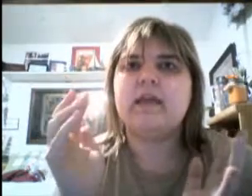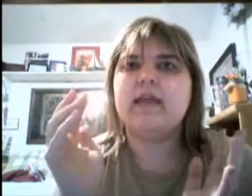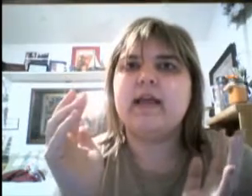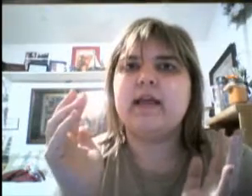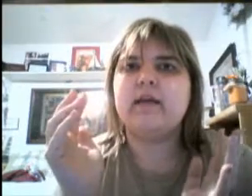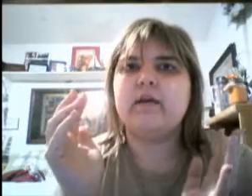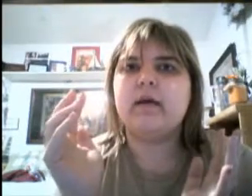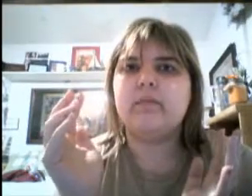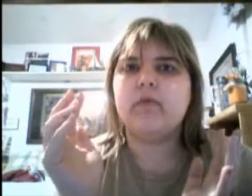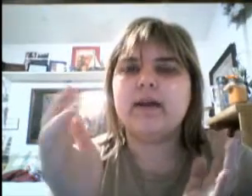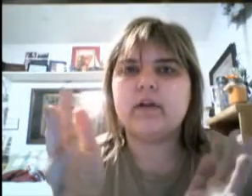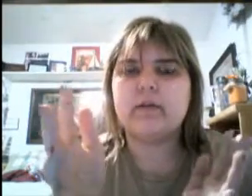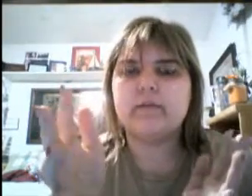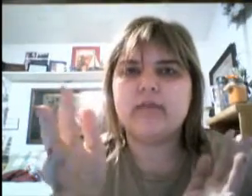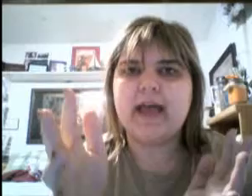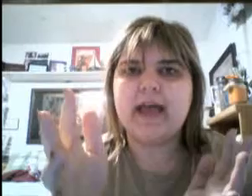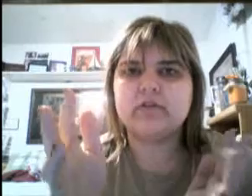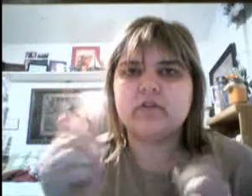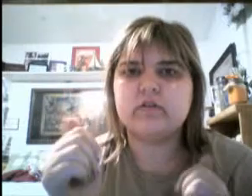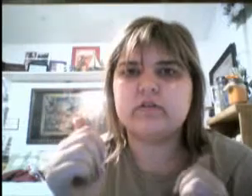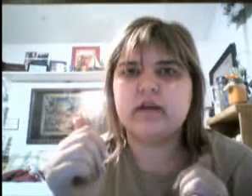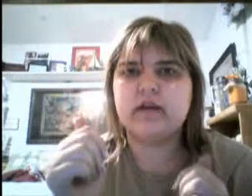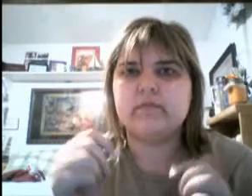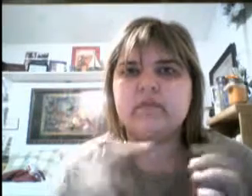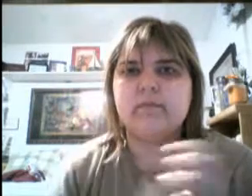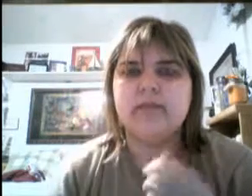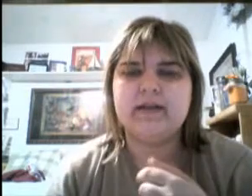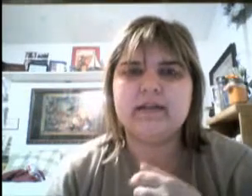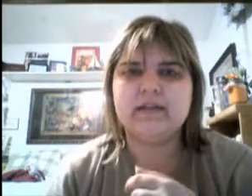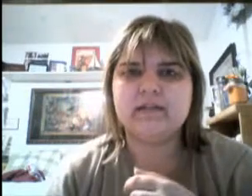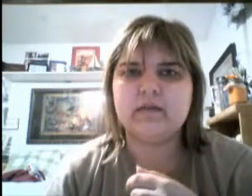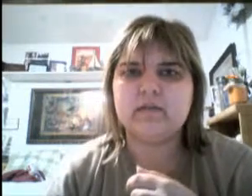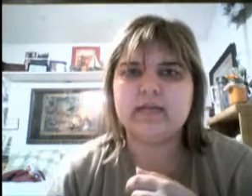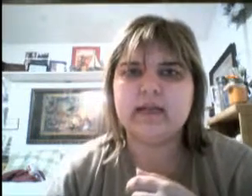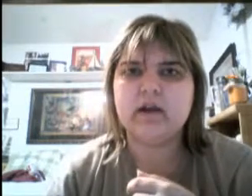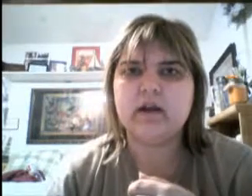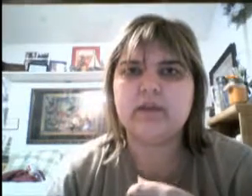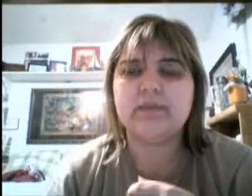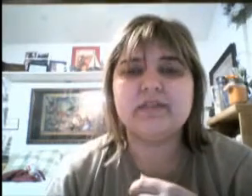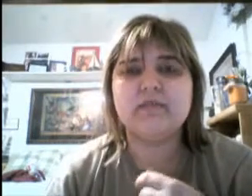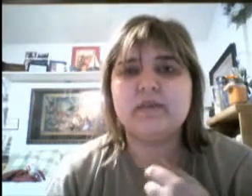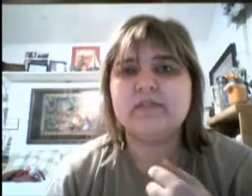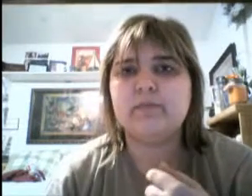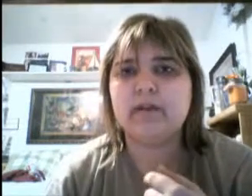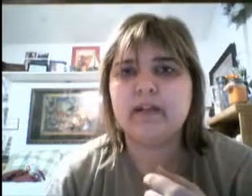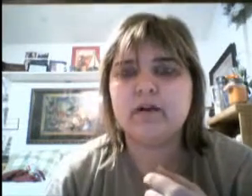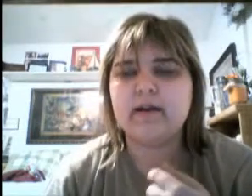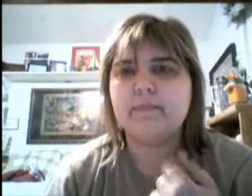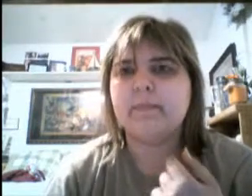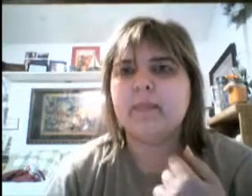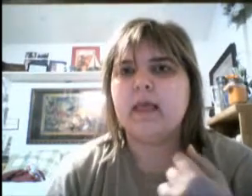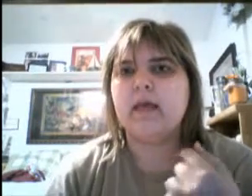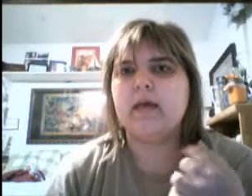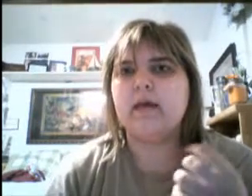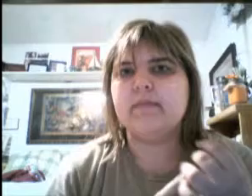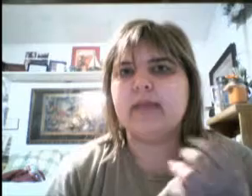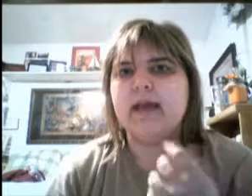They, um, brought out a couple of the actors. Um, Sir Ben Kingsley was there. He plays the voice of Bagheera. Um, they